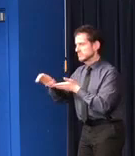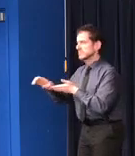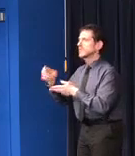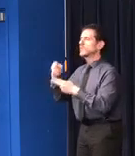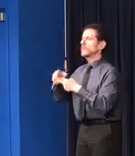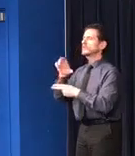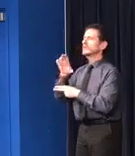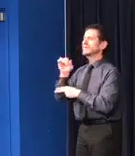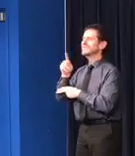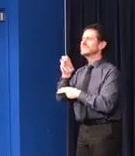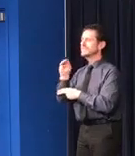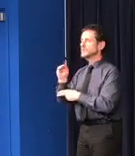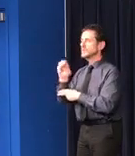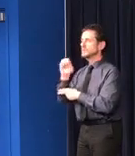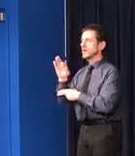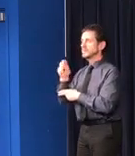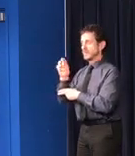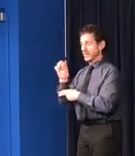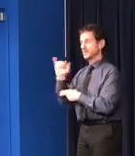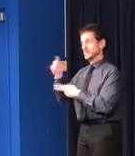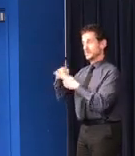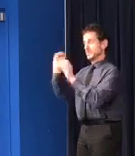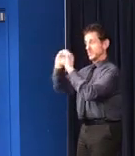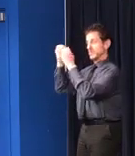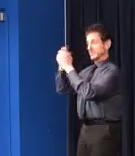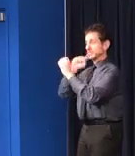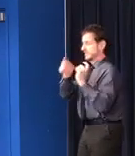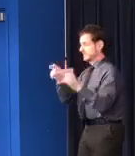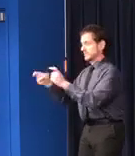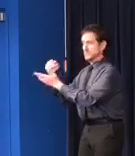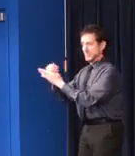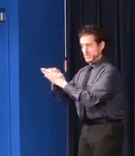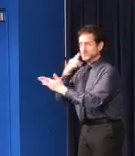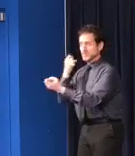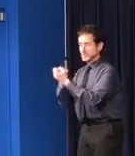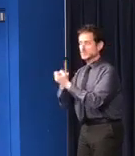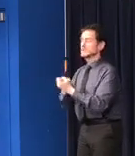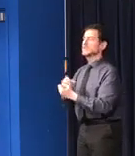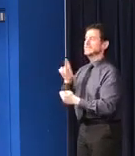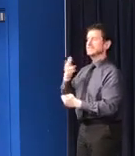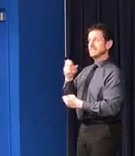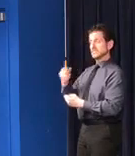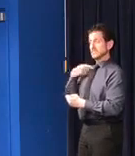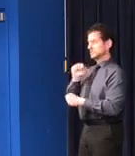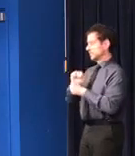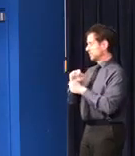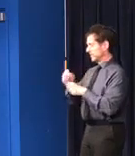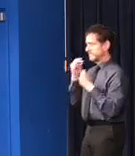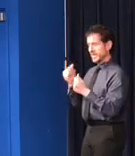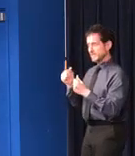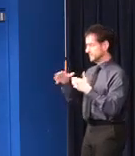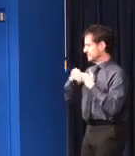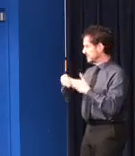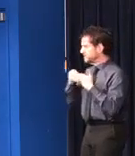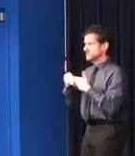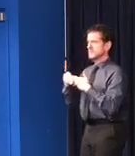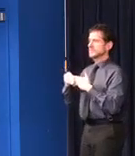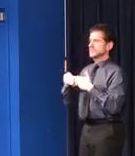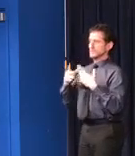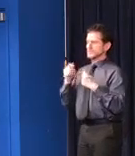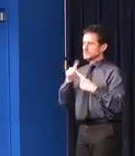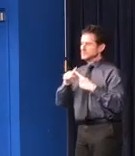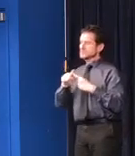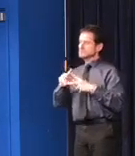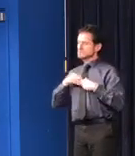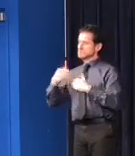be our local partners. In designing this expansion, DHS sought to be swift, flexible, accountable,